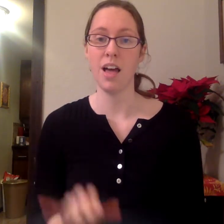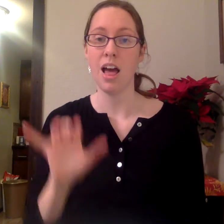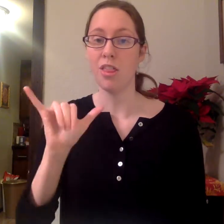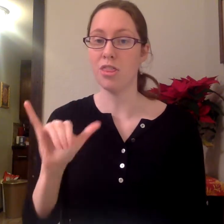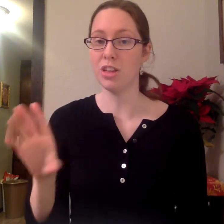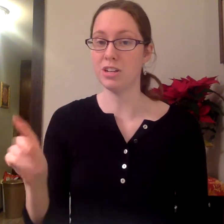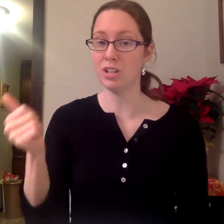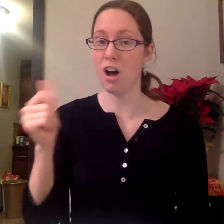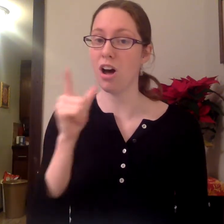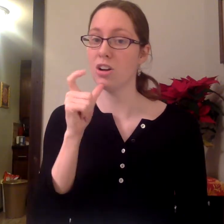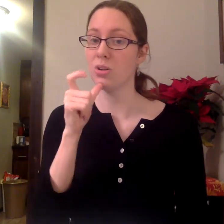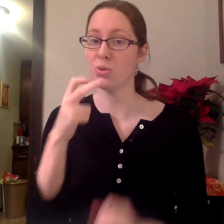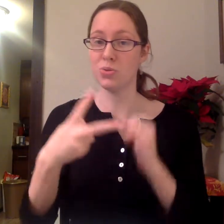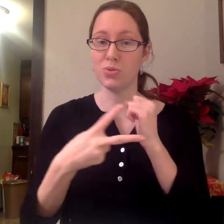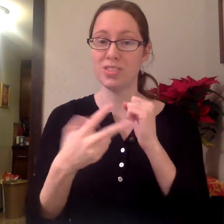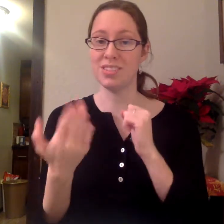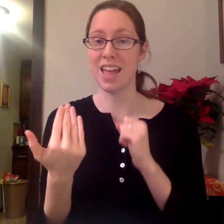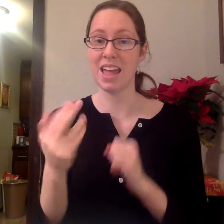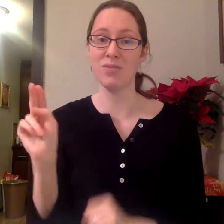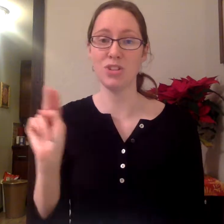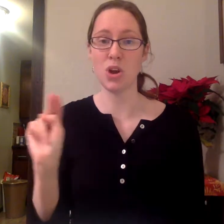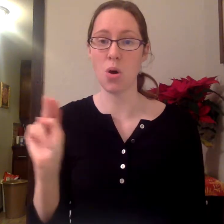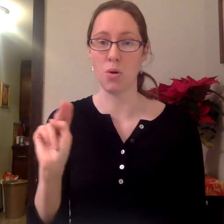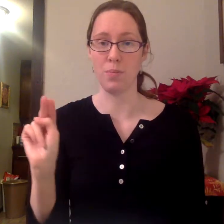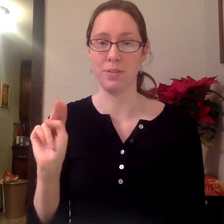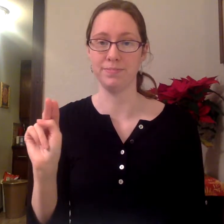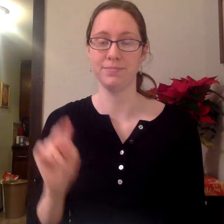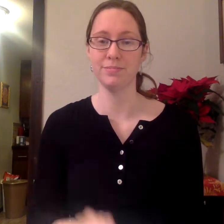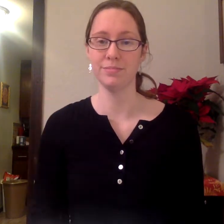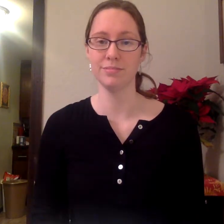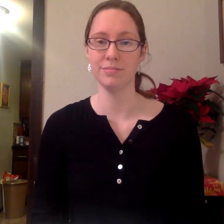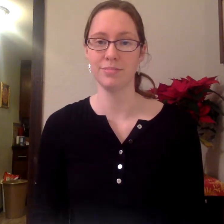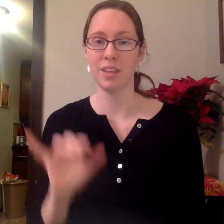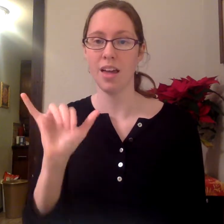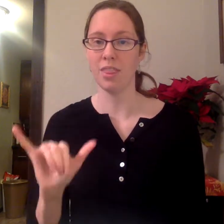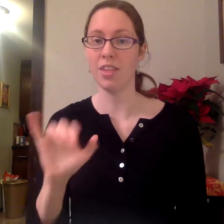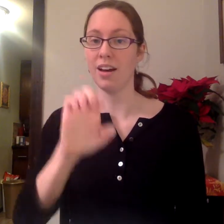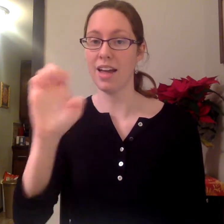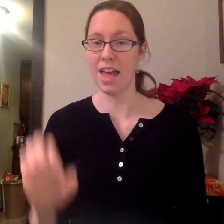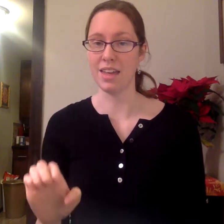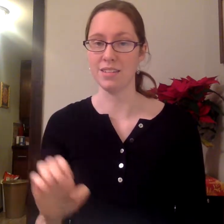The dog who saved Gnome. The End.